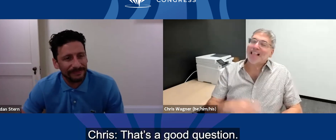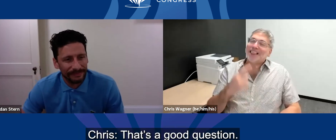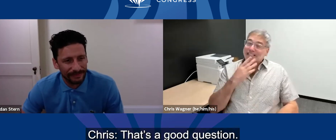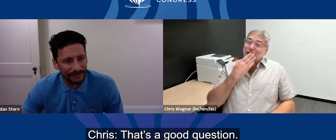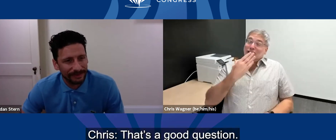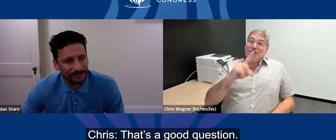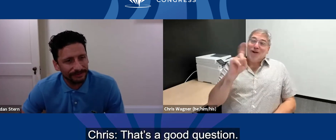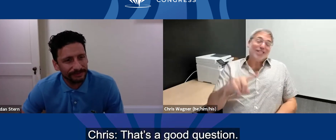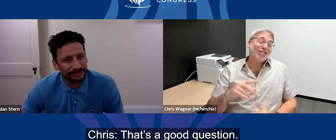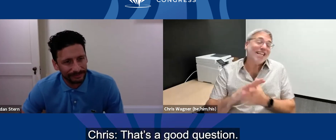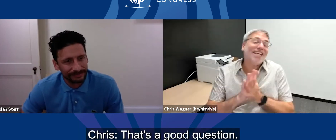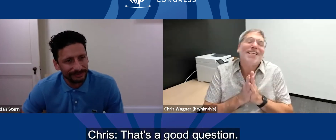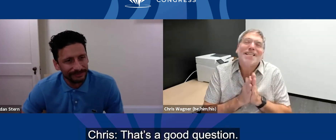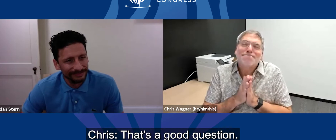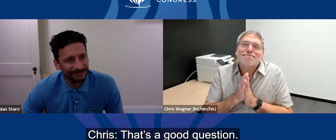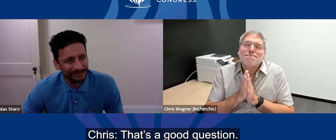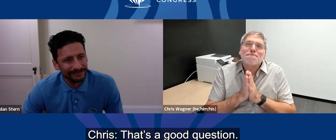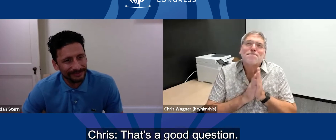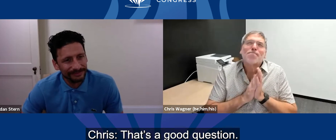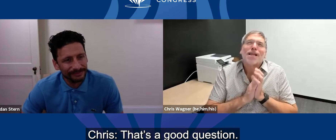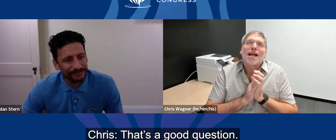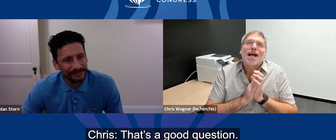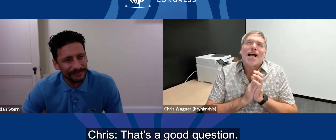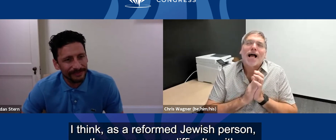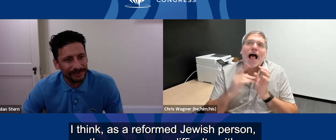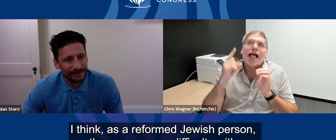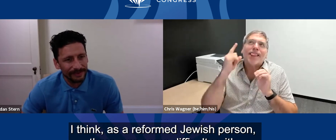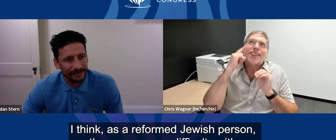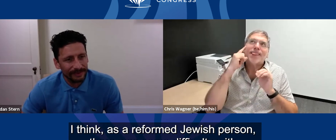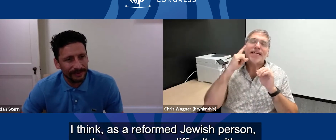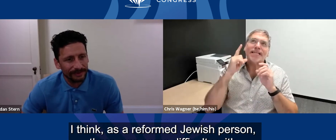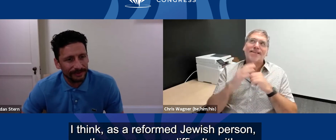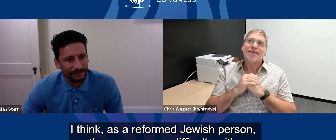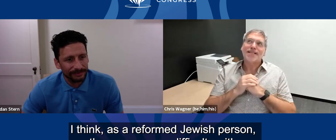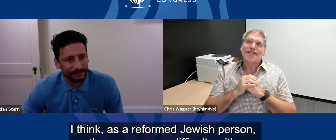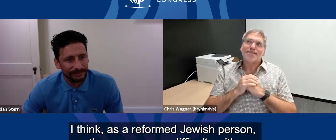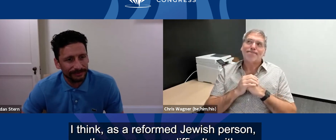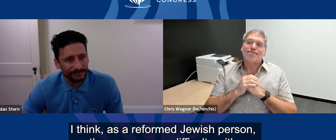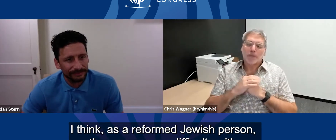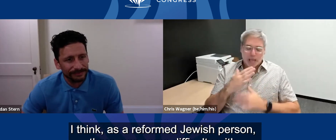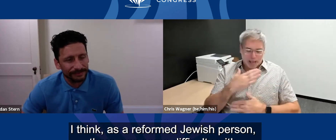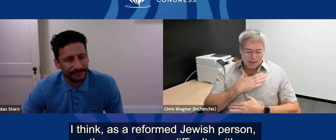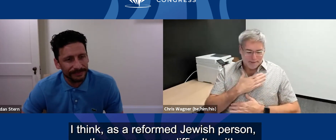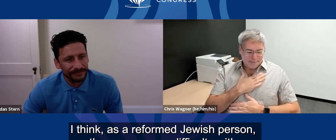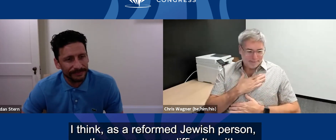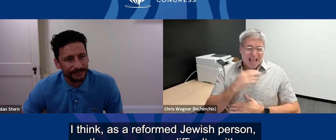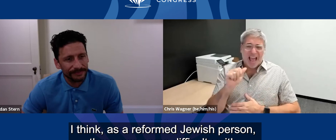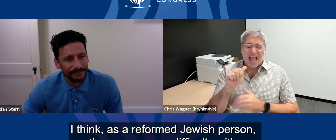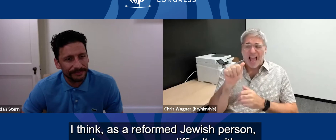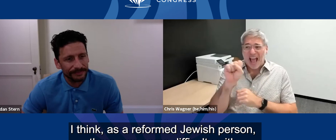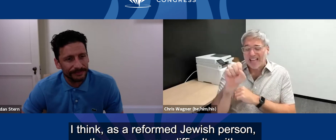Hmm. That's a good question. I think as a